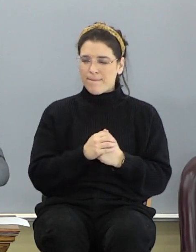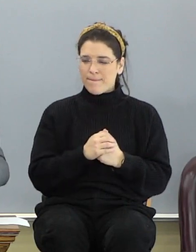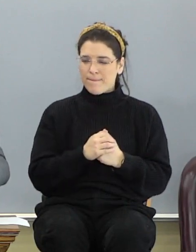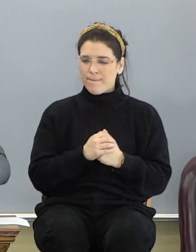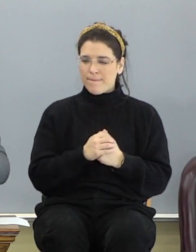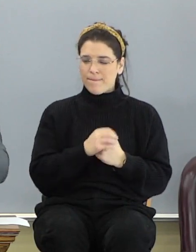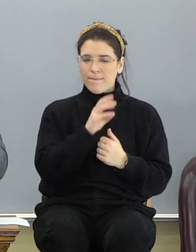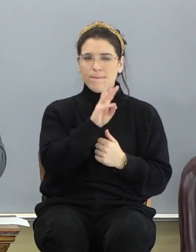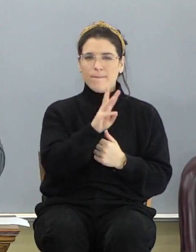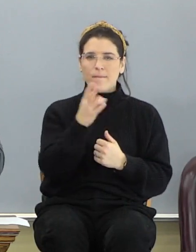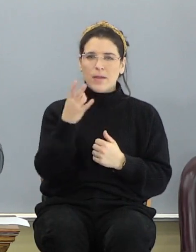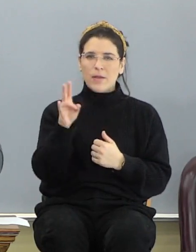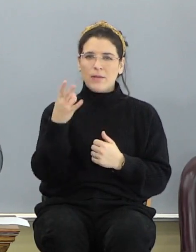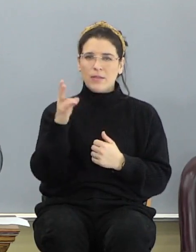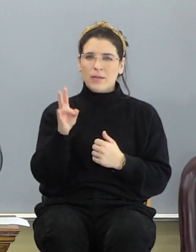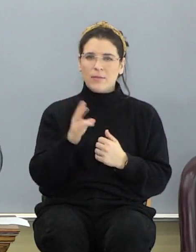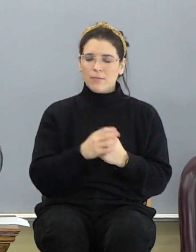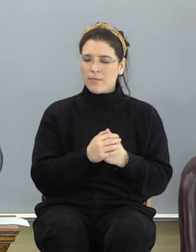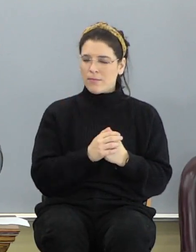Verse 17.